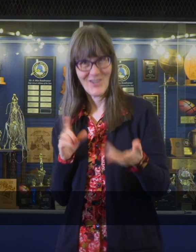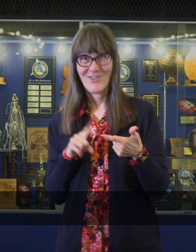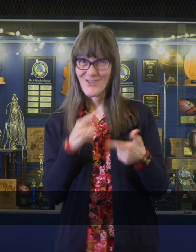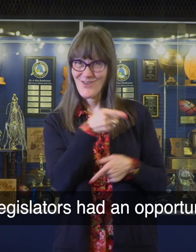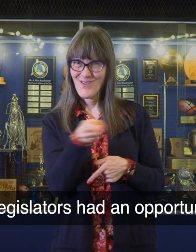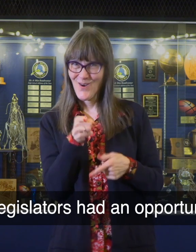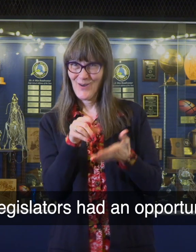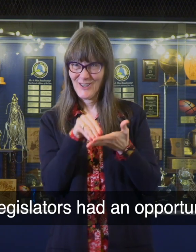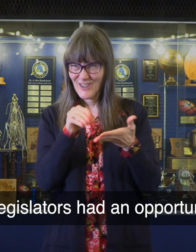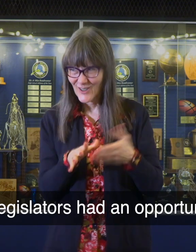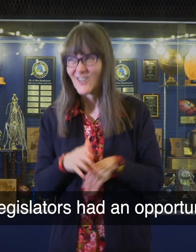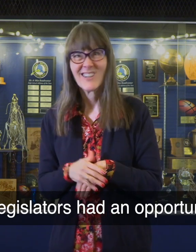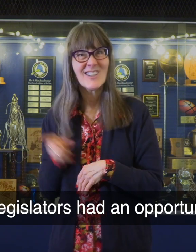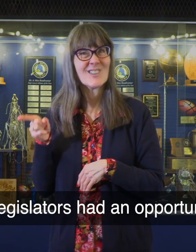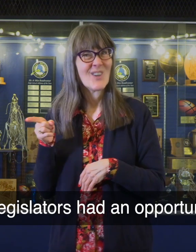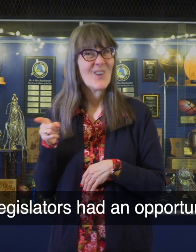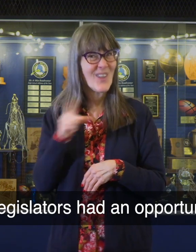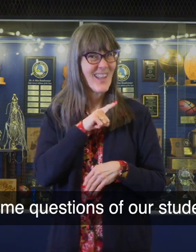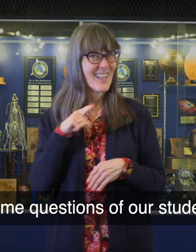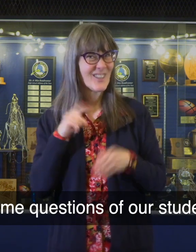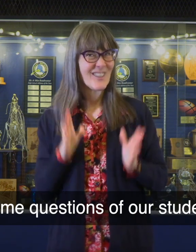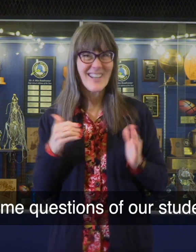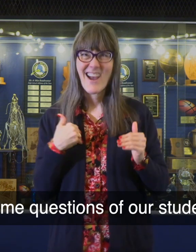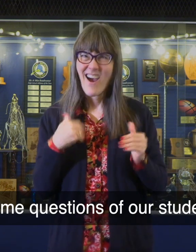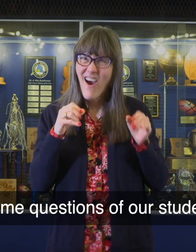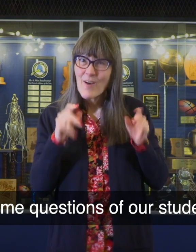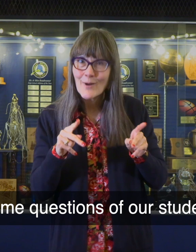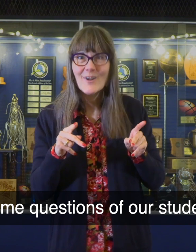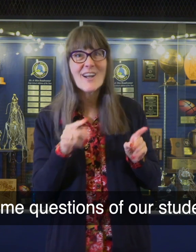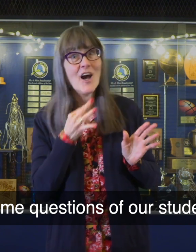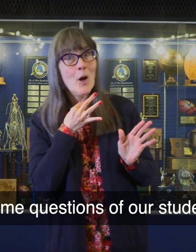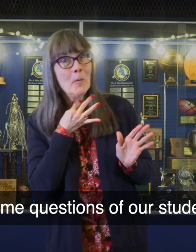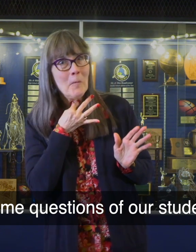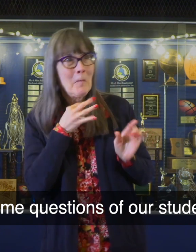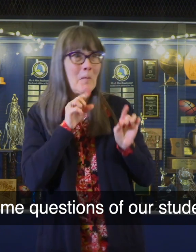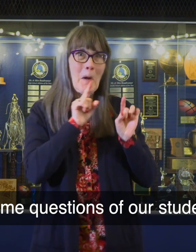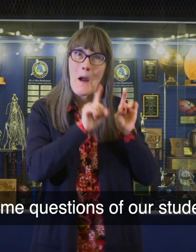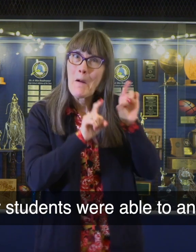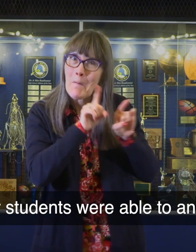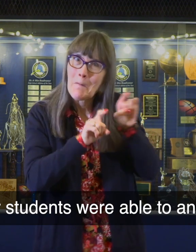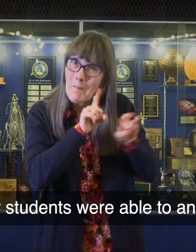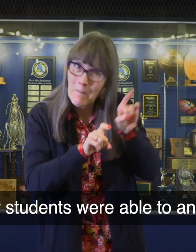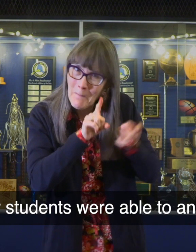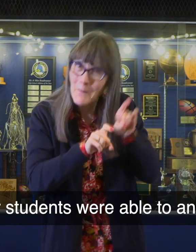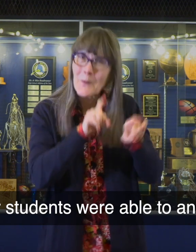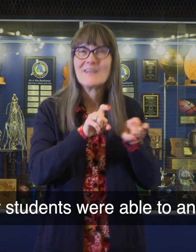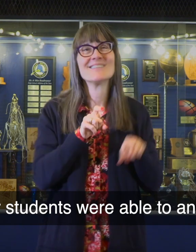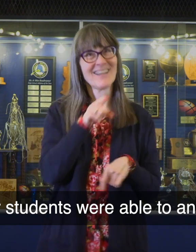The legislators had an opportunity to ask some questions of our students, and our students were able to